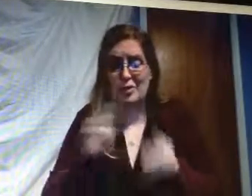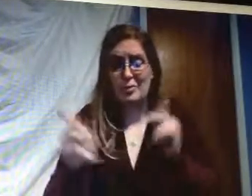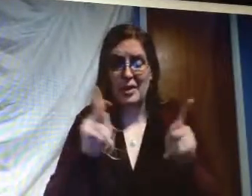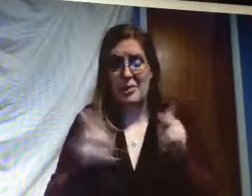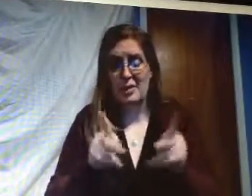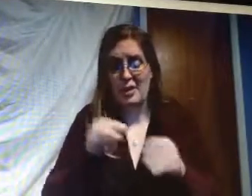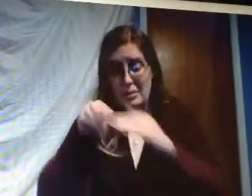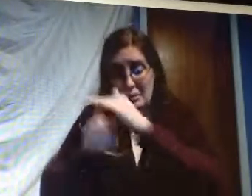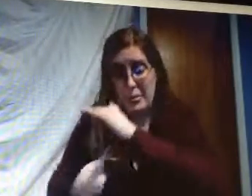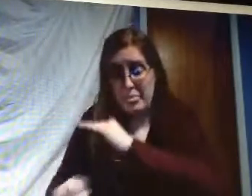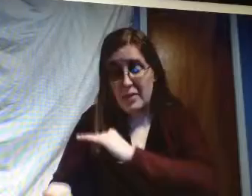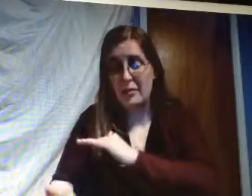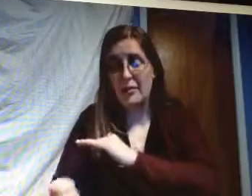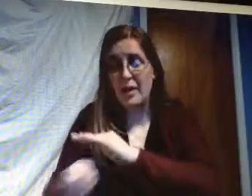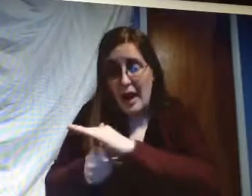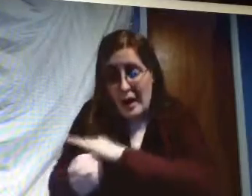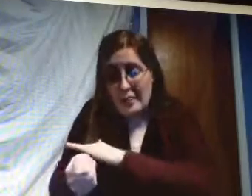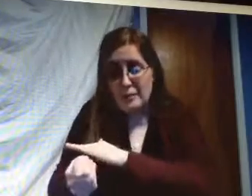just murder someone and bury them